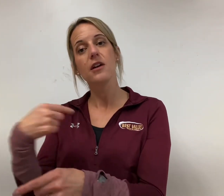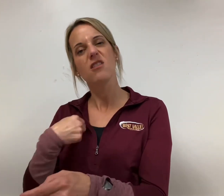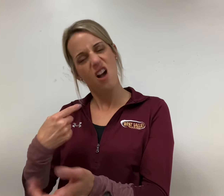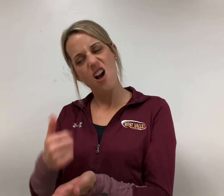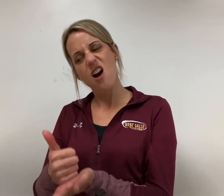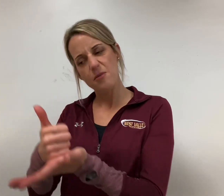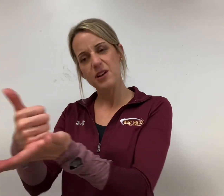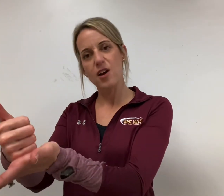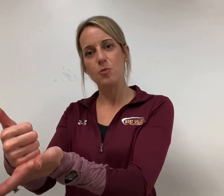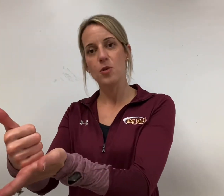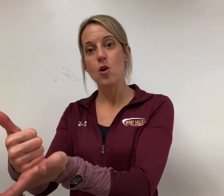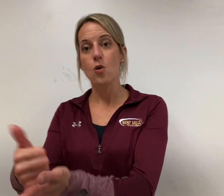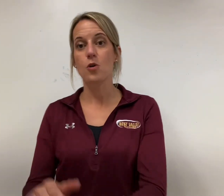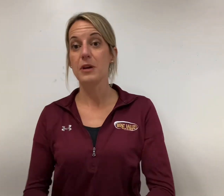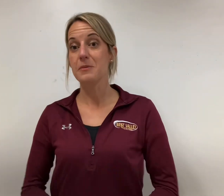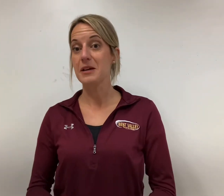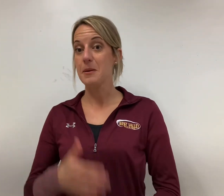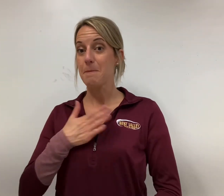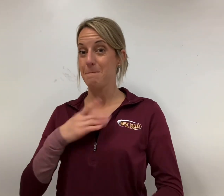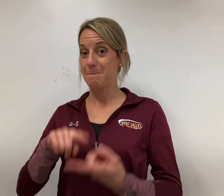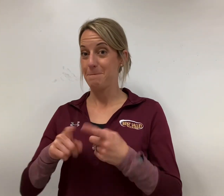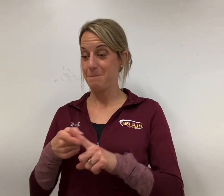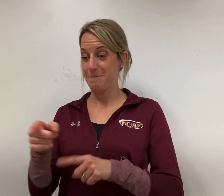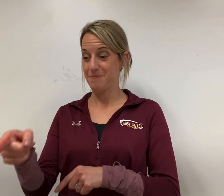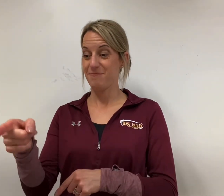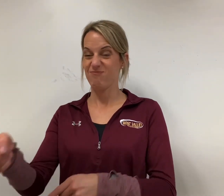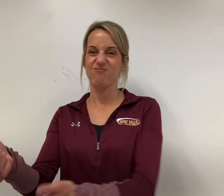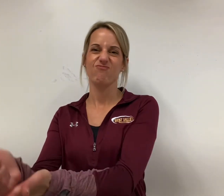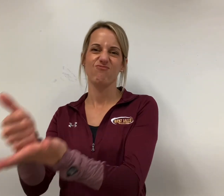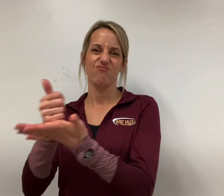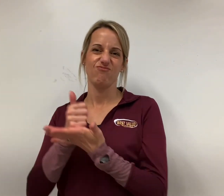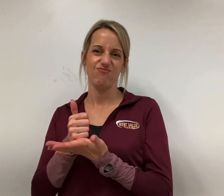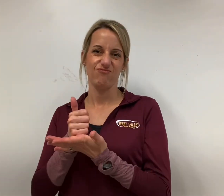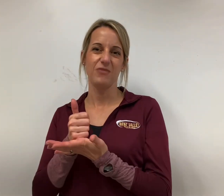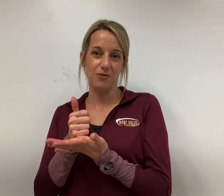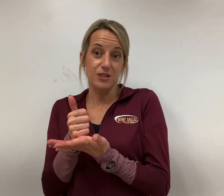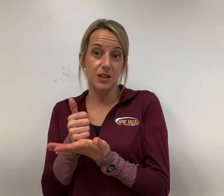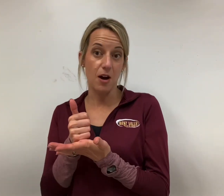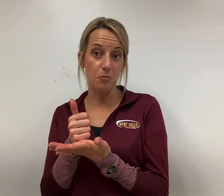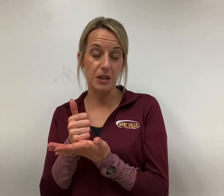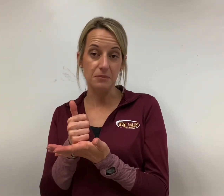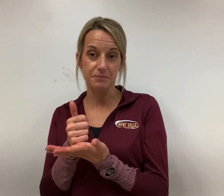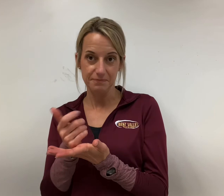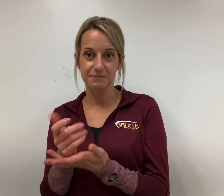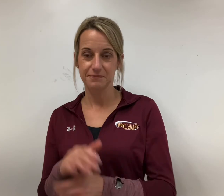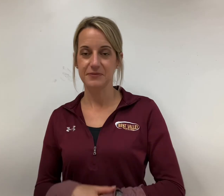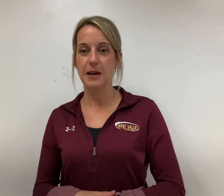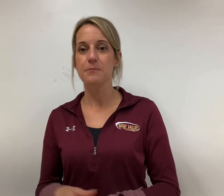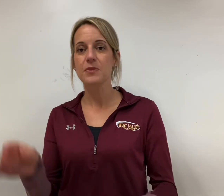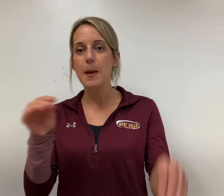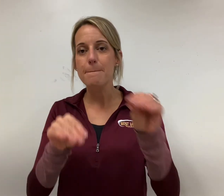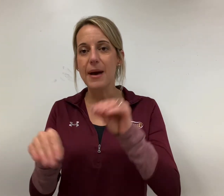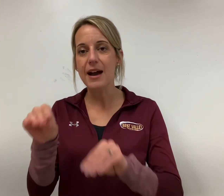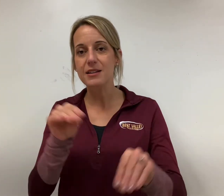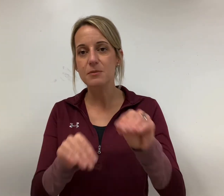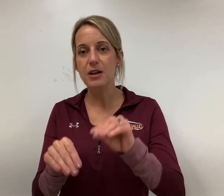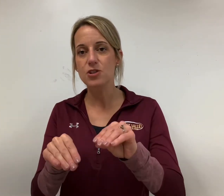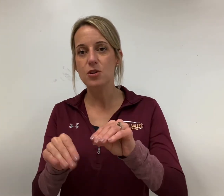I'm going to help or maybe my friend's going to help me okay pack smash those